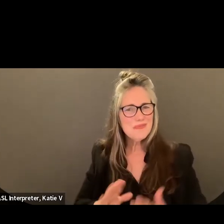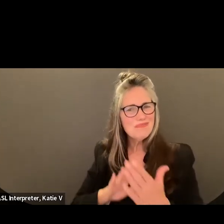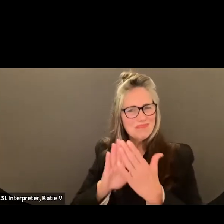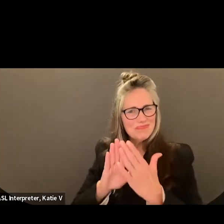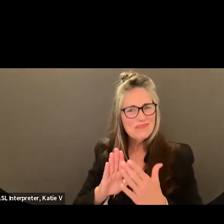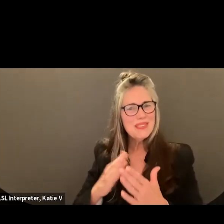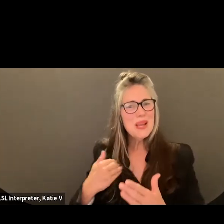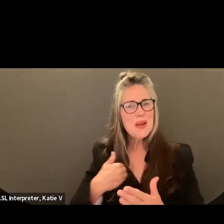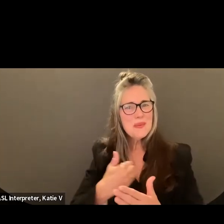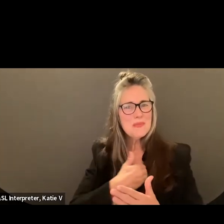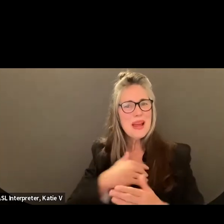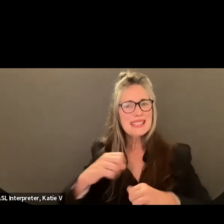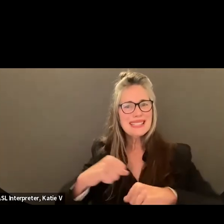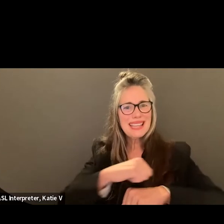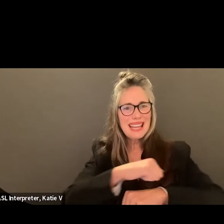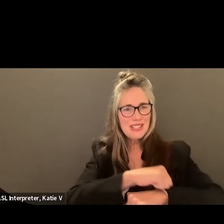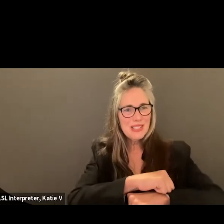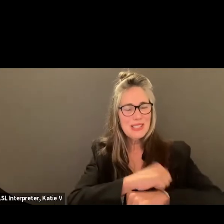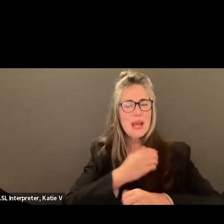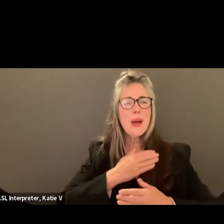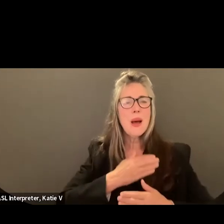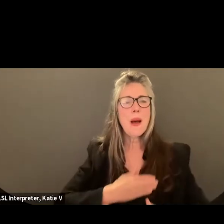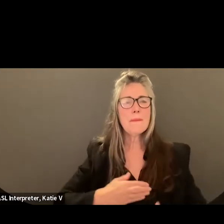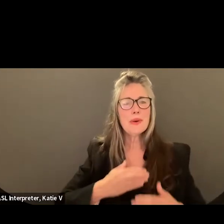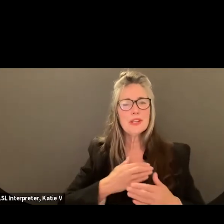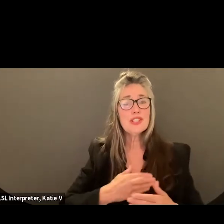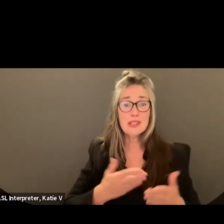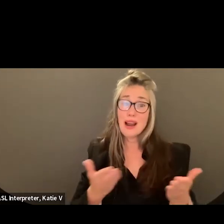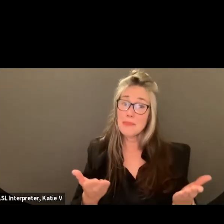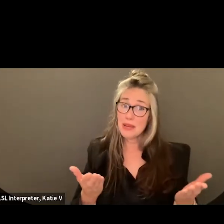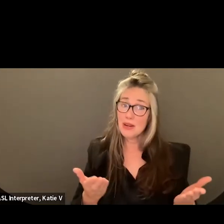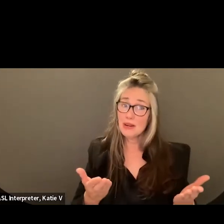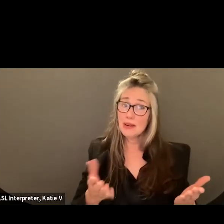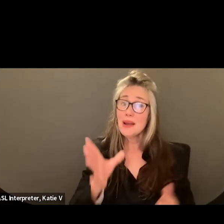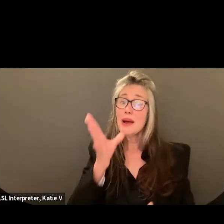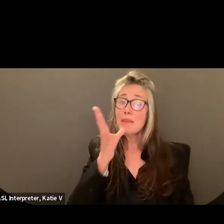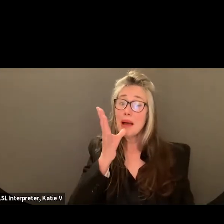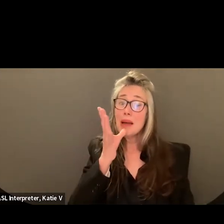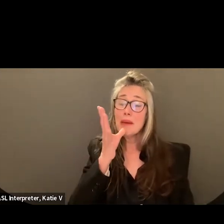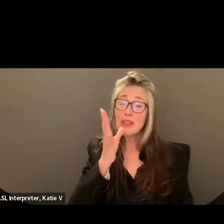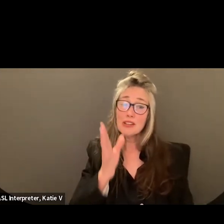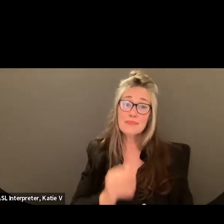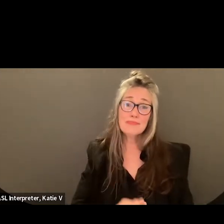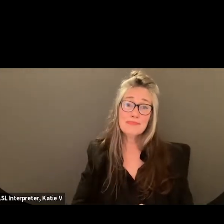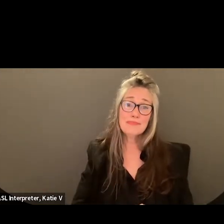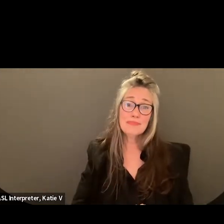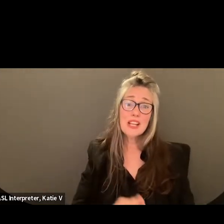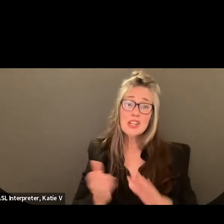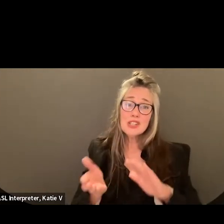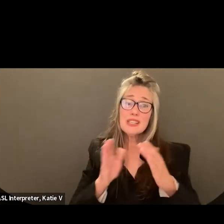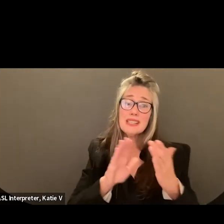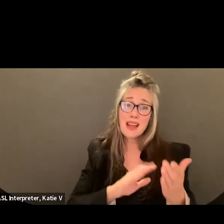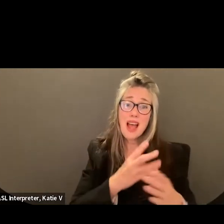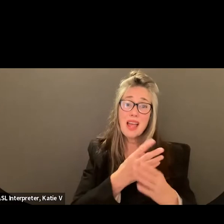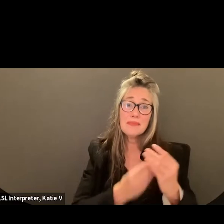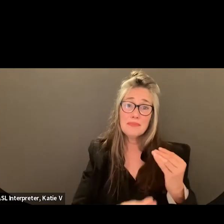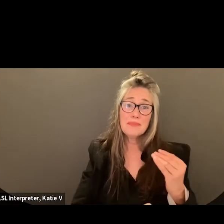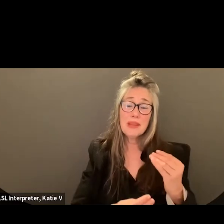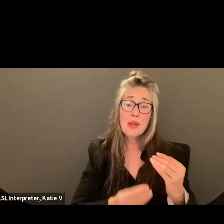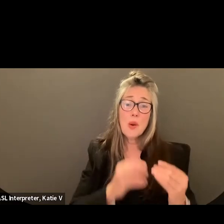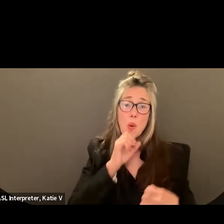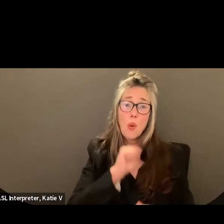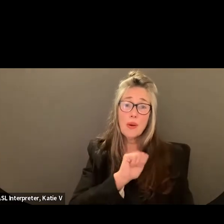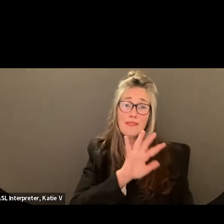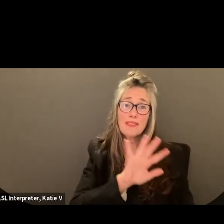just appreciate being able here to also in honor of my mother who passed away from breast cancer at 55. No family history